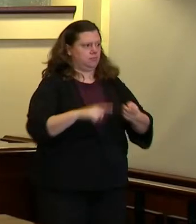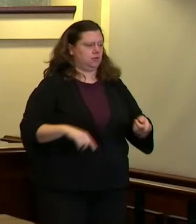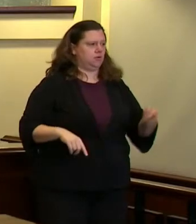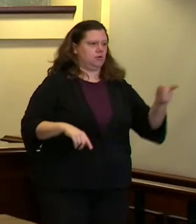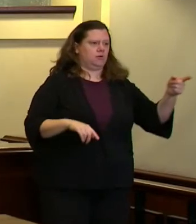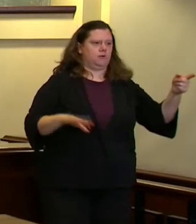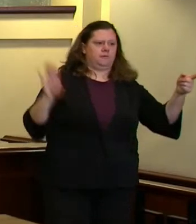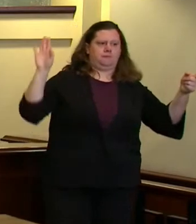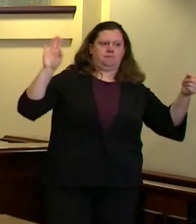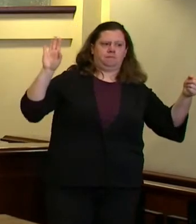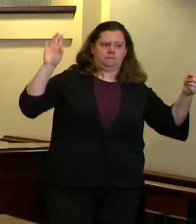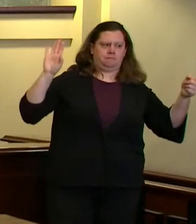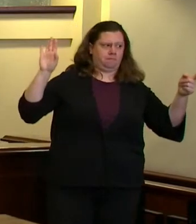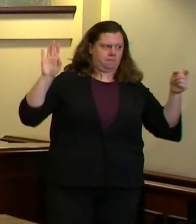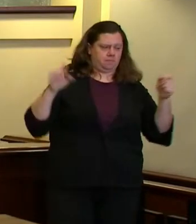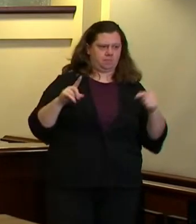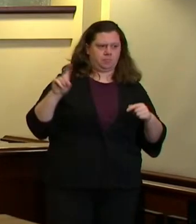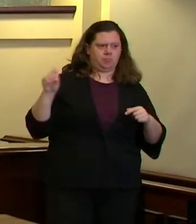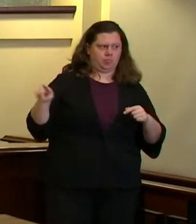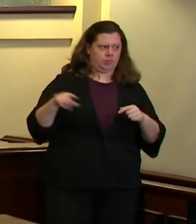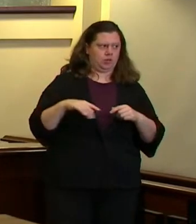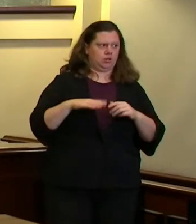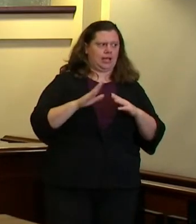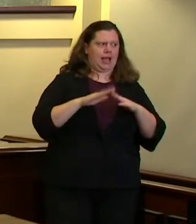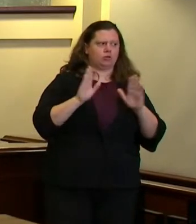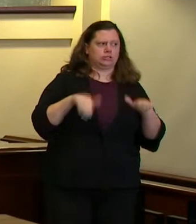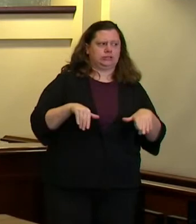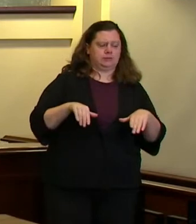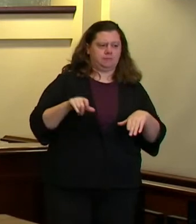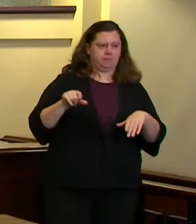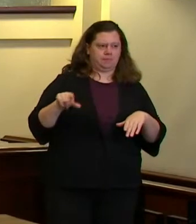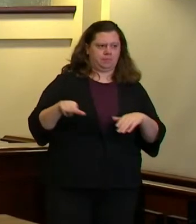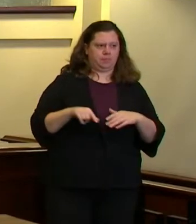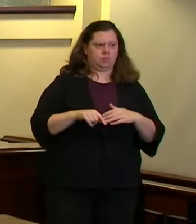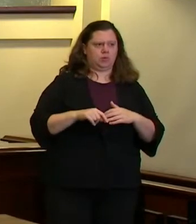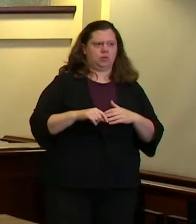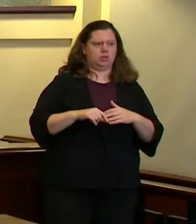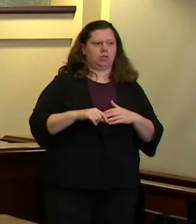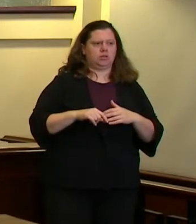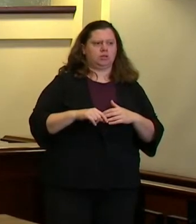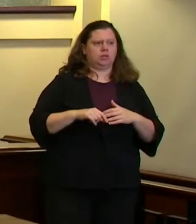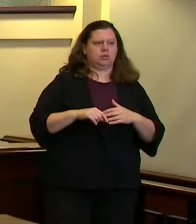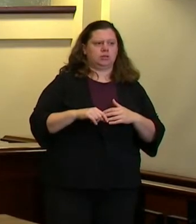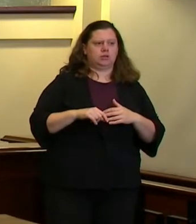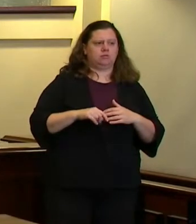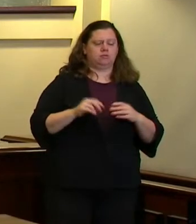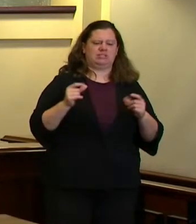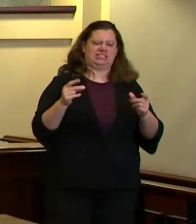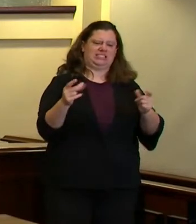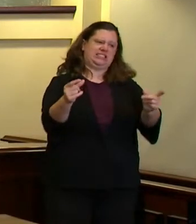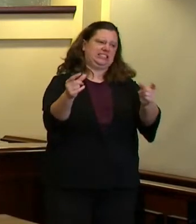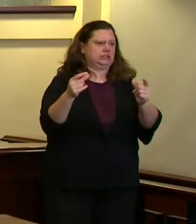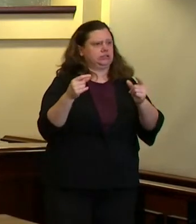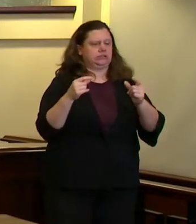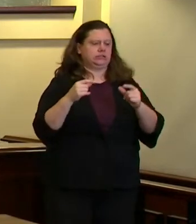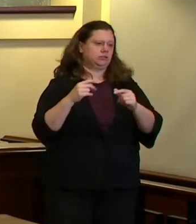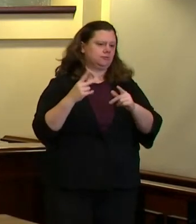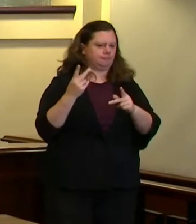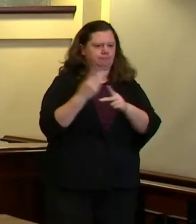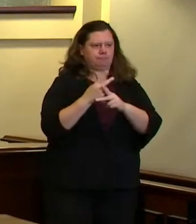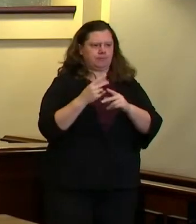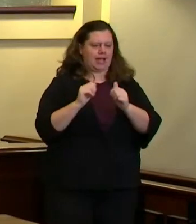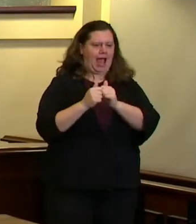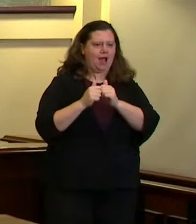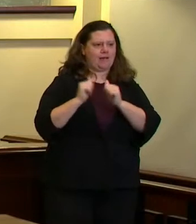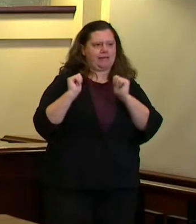um from here is it you mentioned the of people to fast track the best way to combine